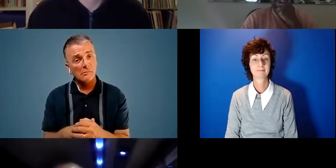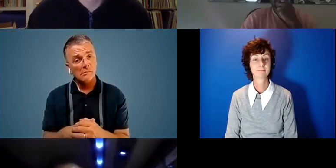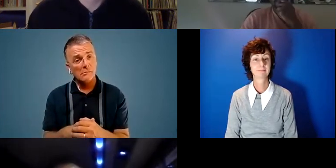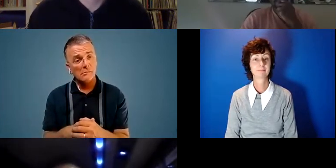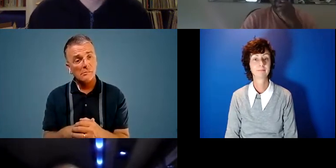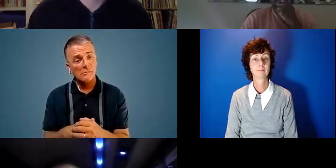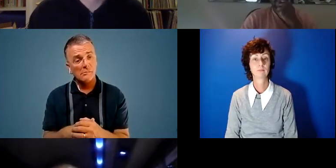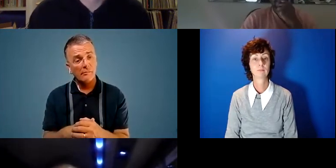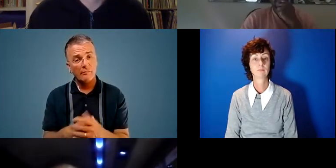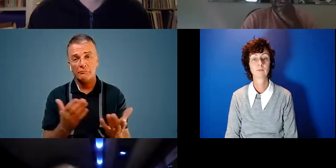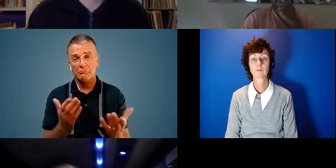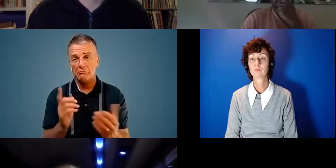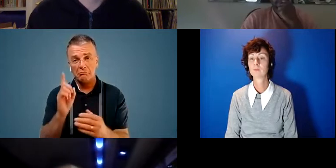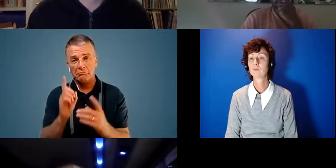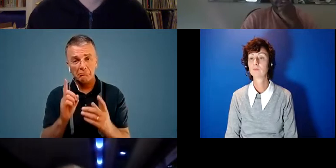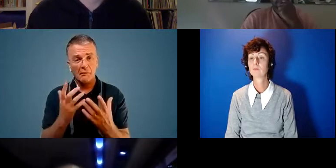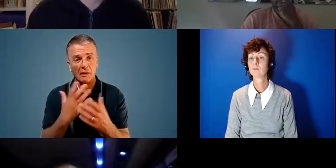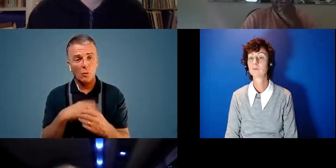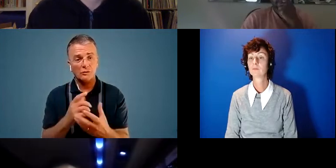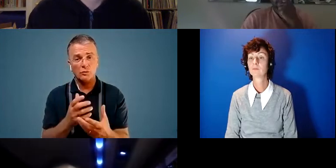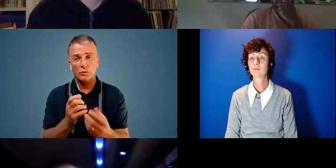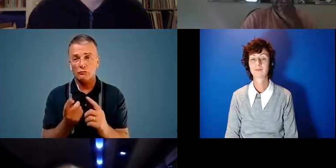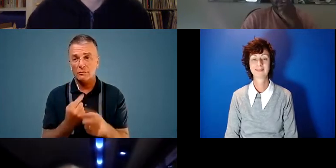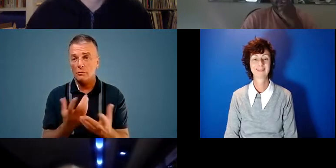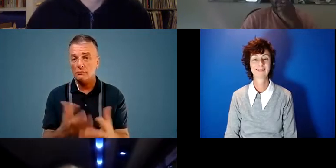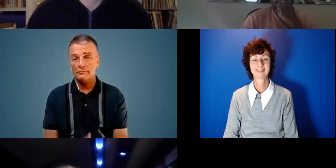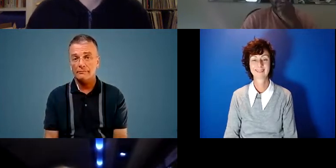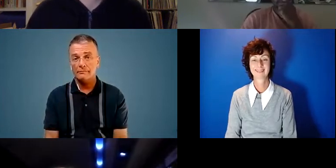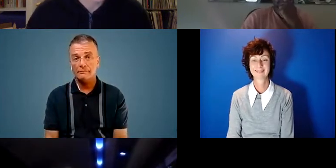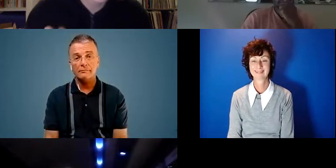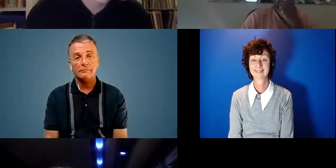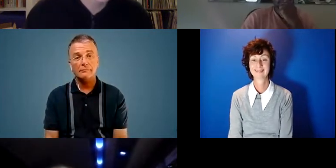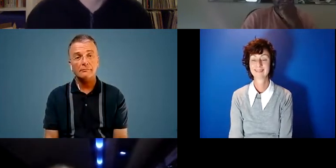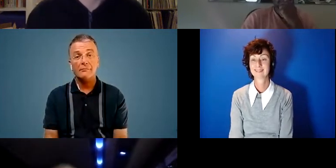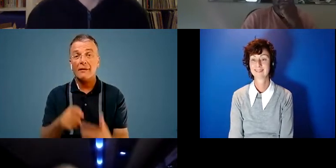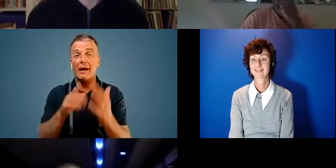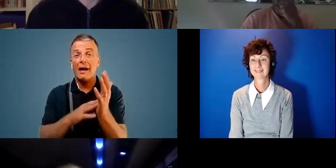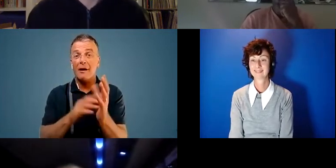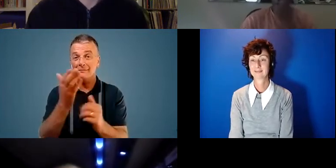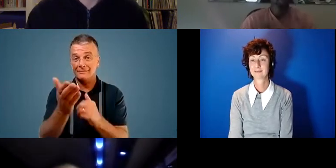um does anyone have want to want to take that emma